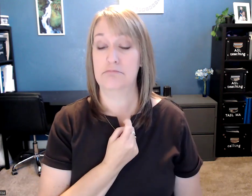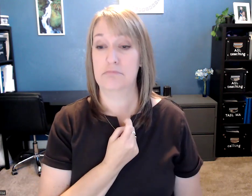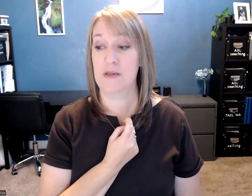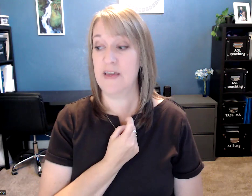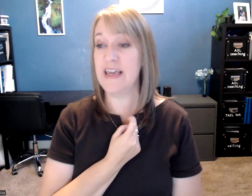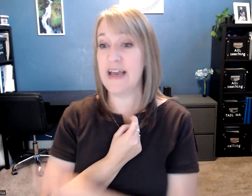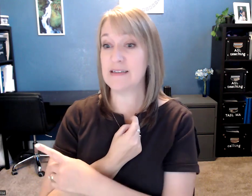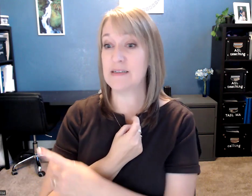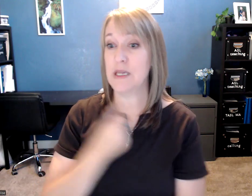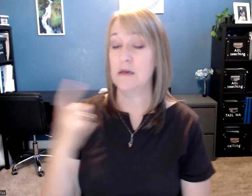If he asks me.